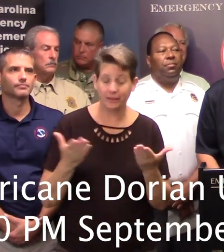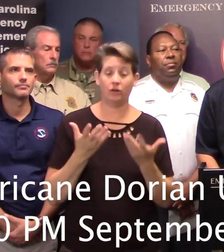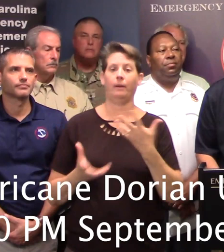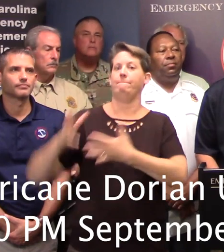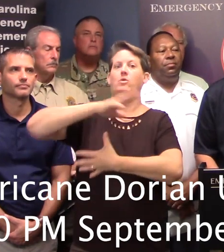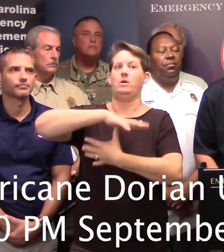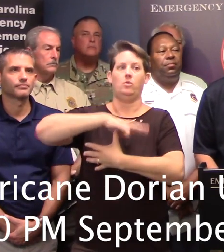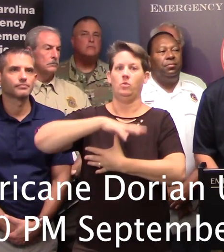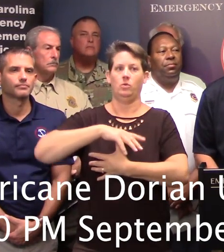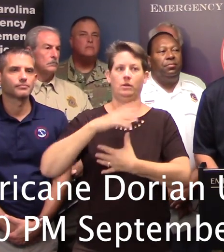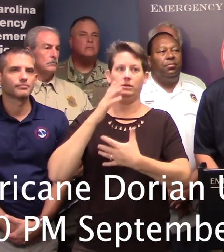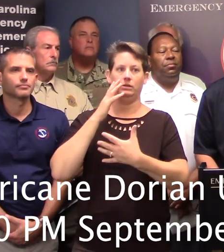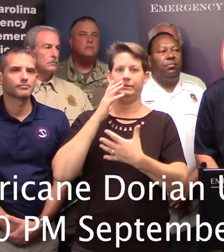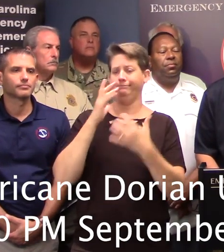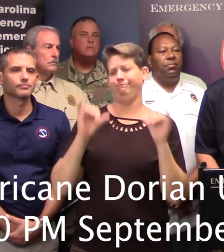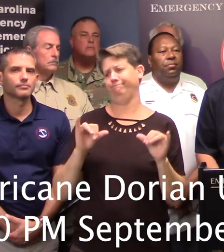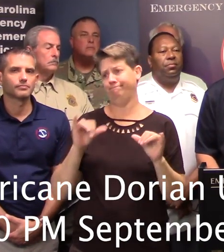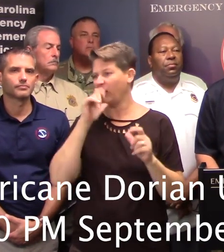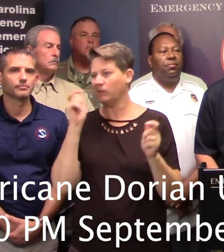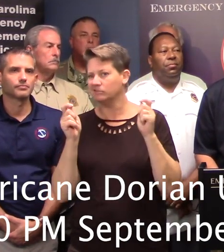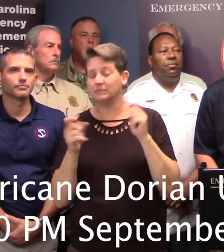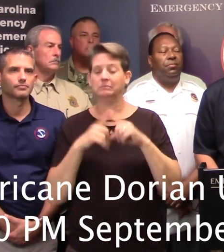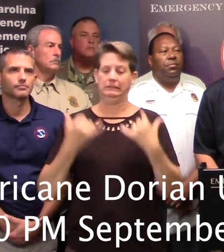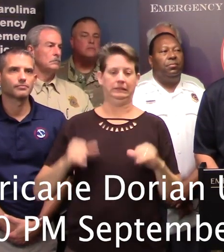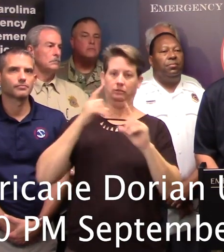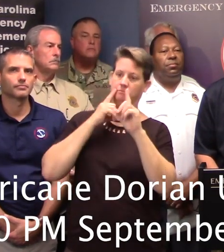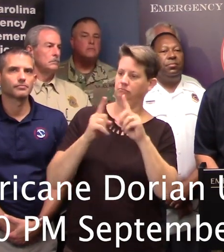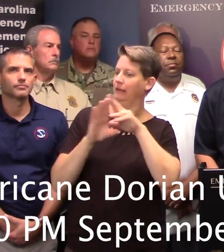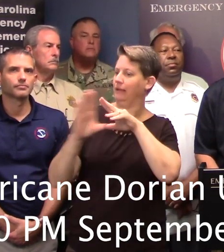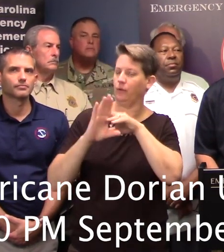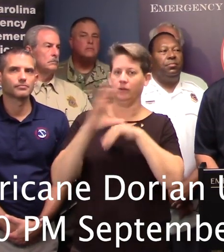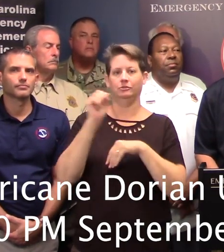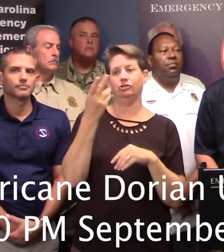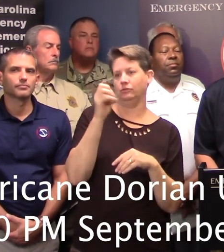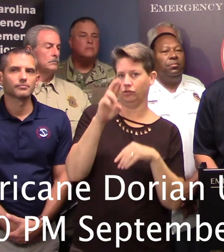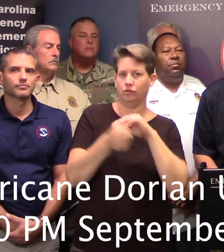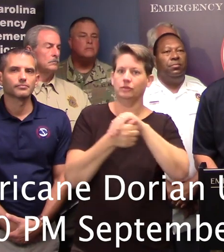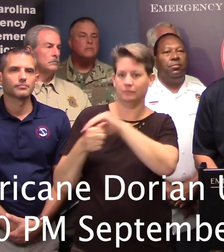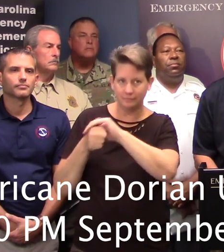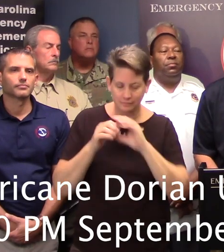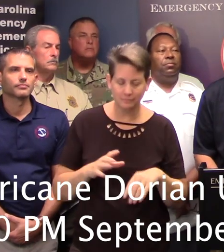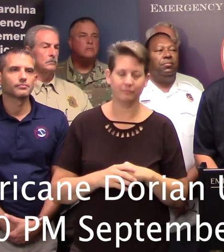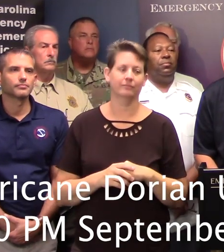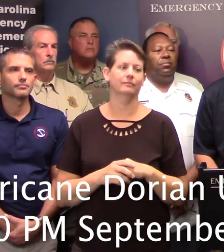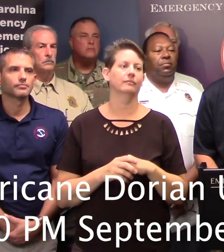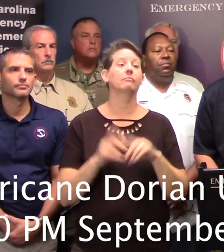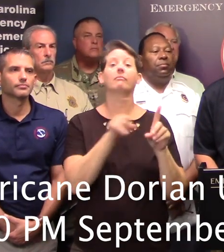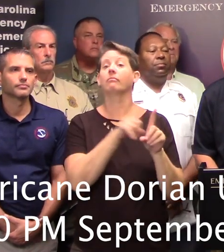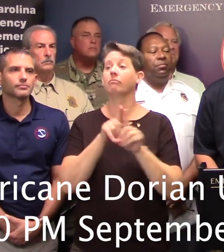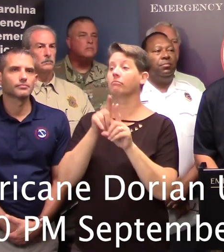priorities haven't shifted too much, but it's still evacuation and sheltering operations right now. But we're also looking towards